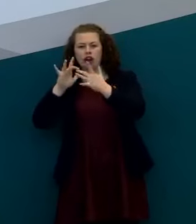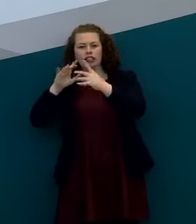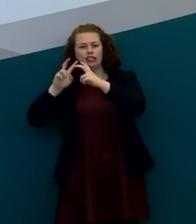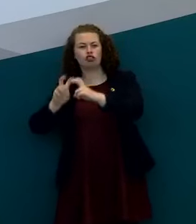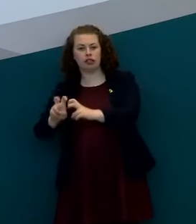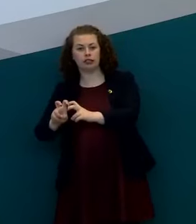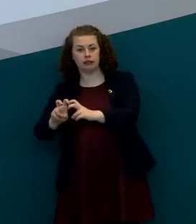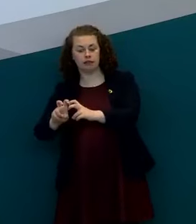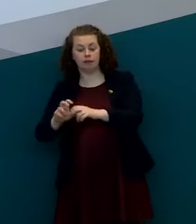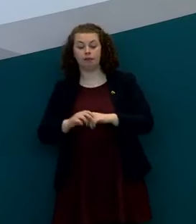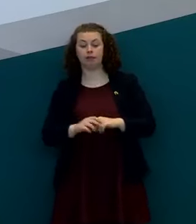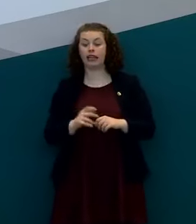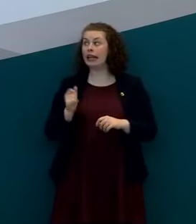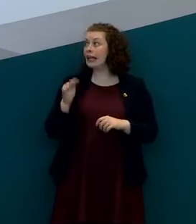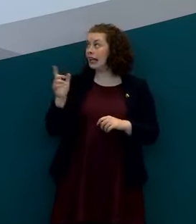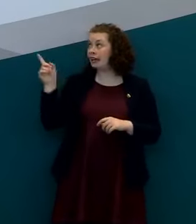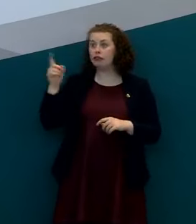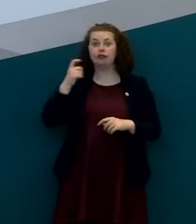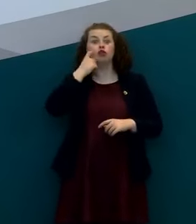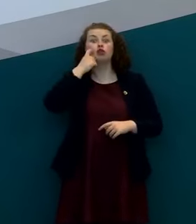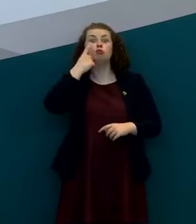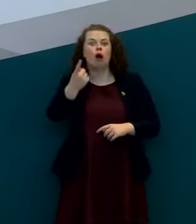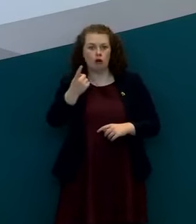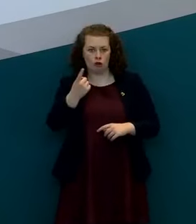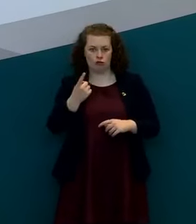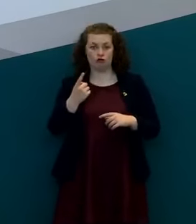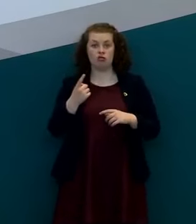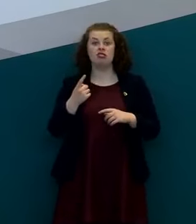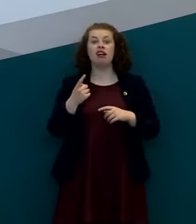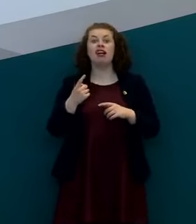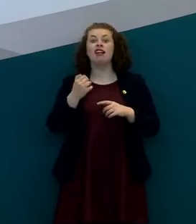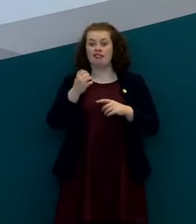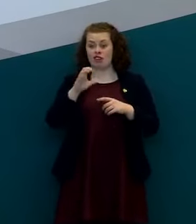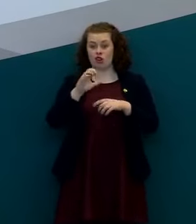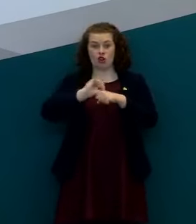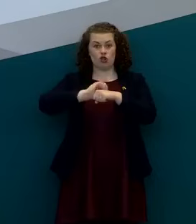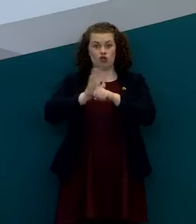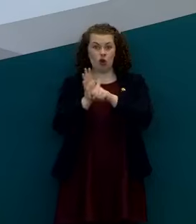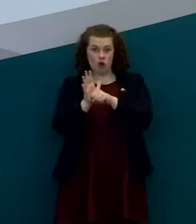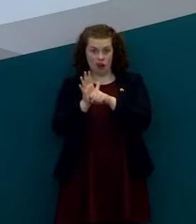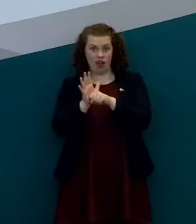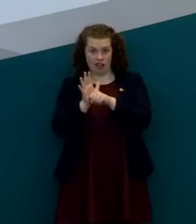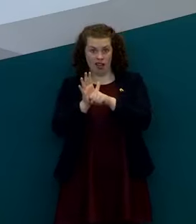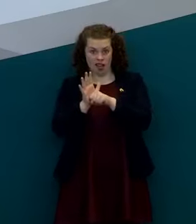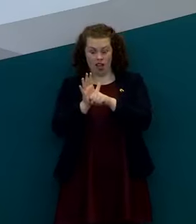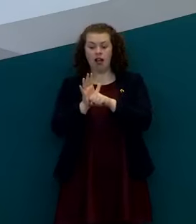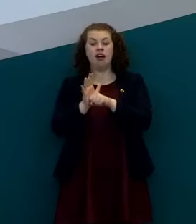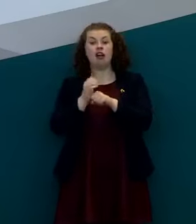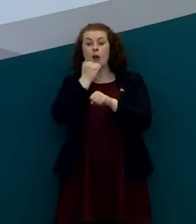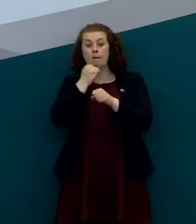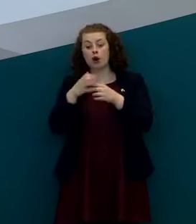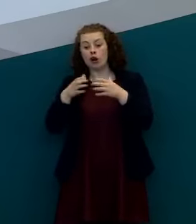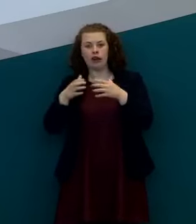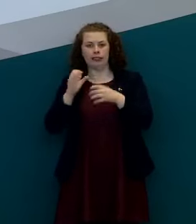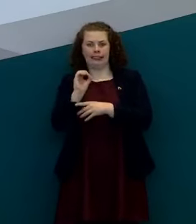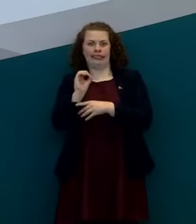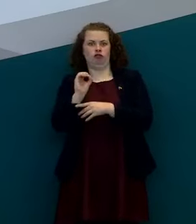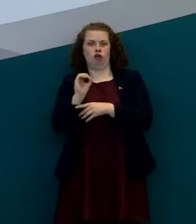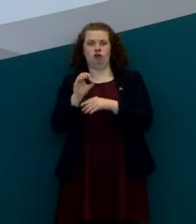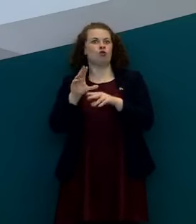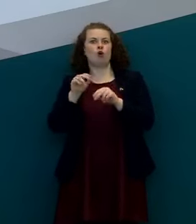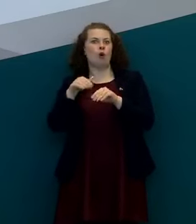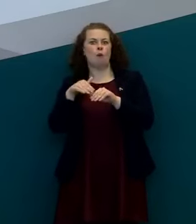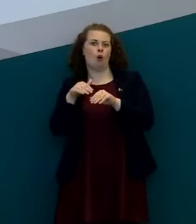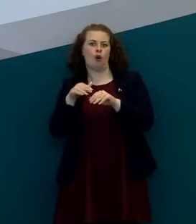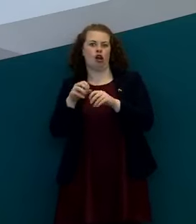count miraculously fell to zero tomorrow and remain there for a fortnight how long would it take for the infrastructure to be in